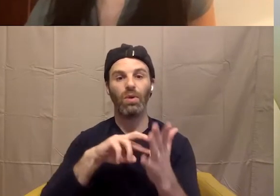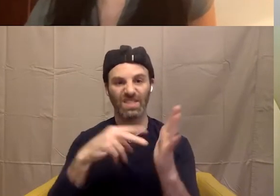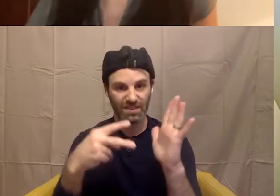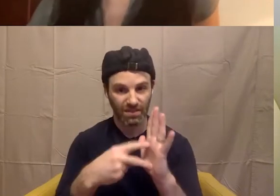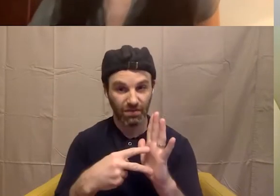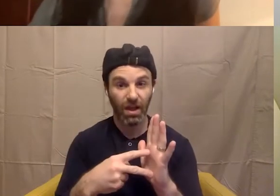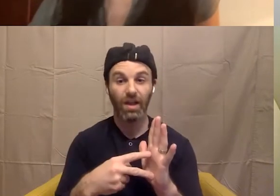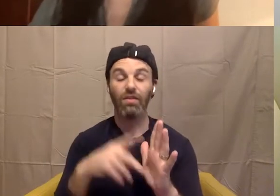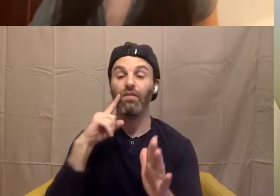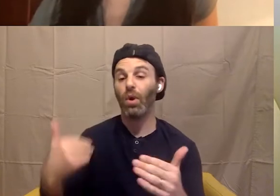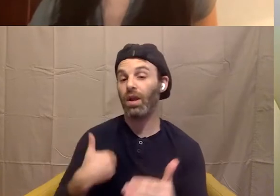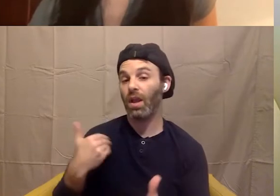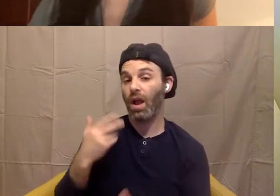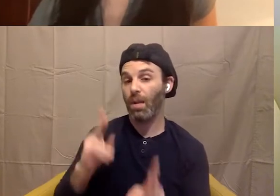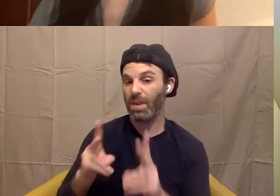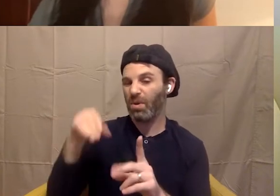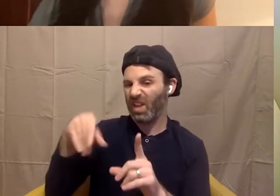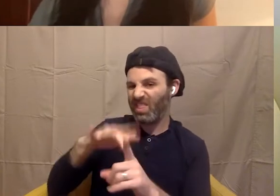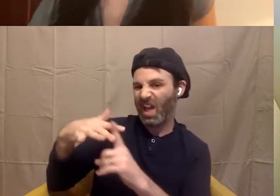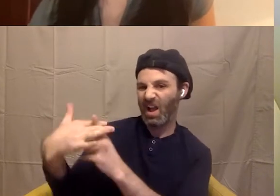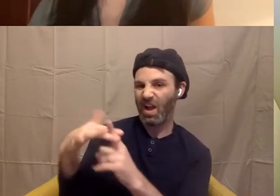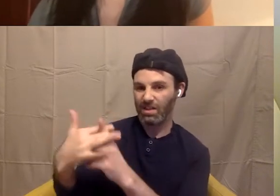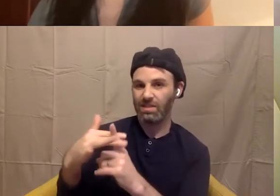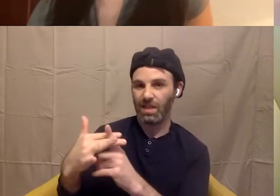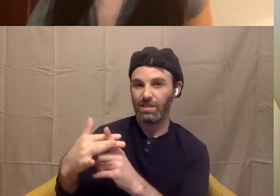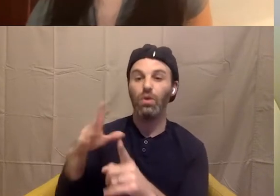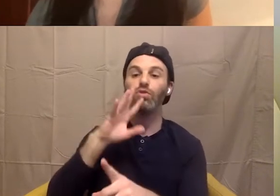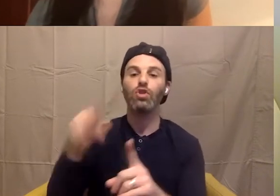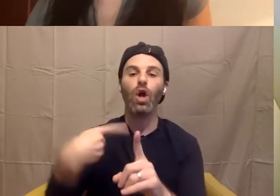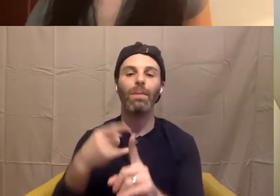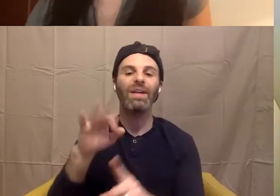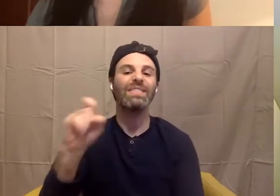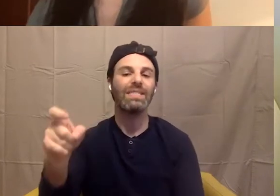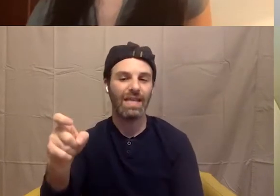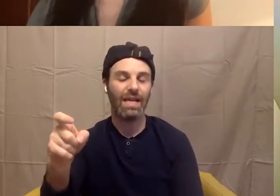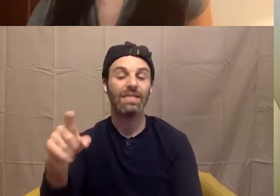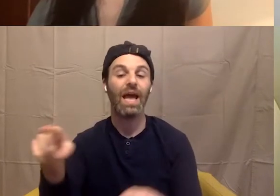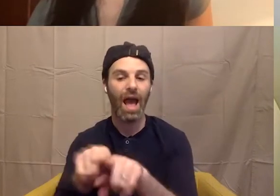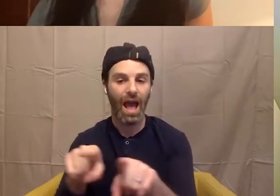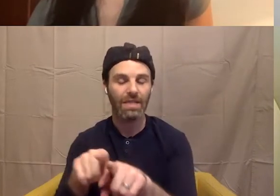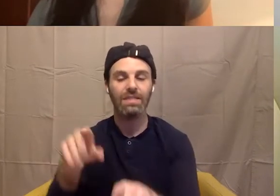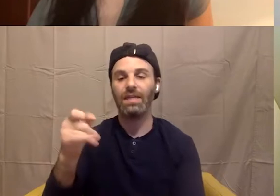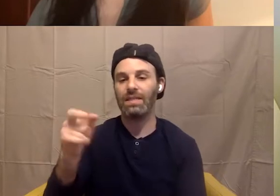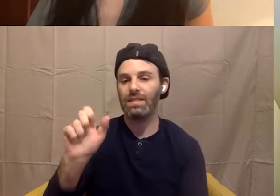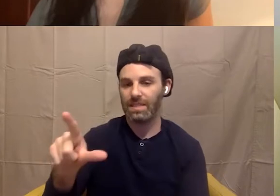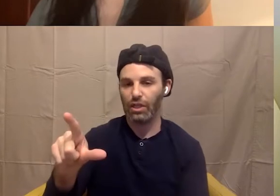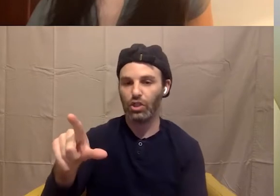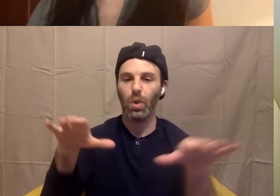people, we're talking about sex as in sexual acts, not those other definitions also. But